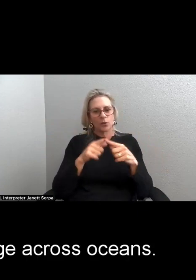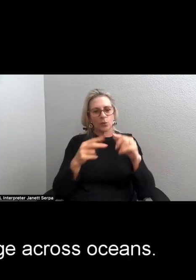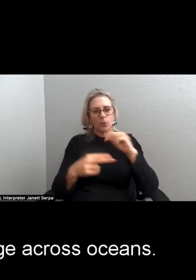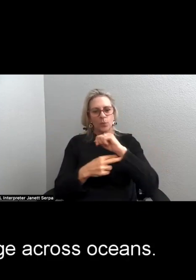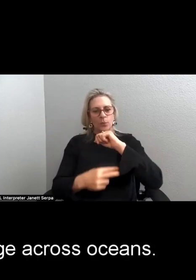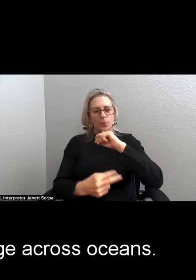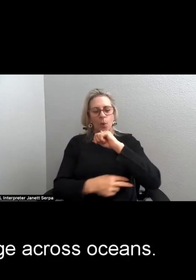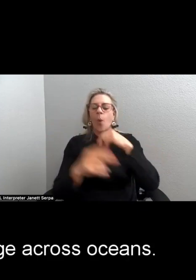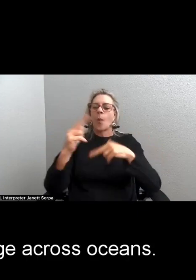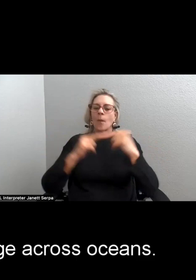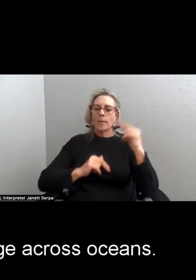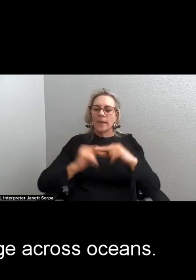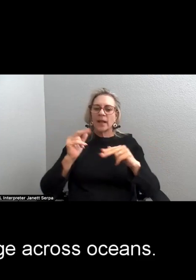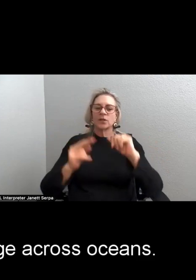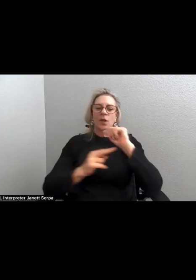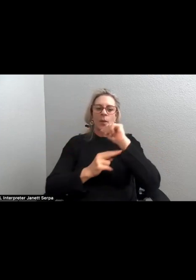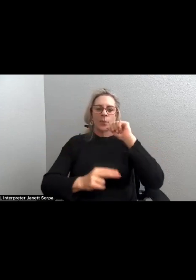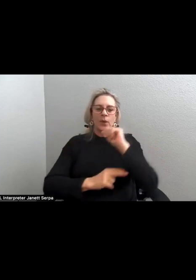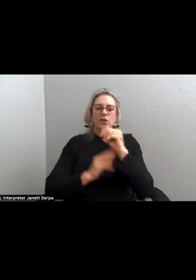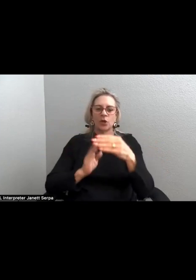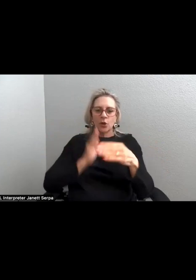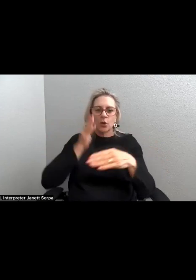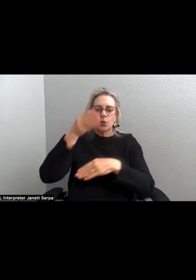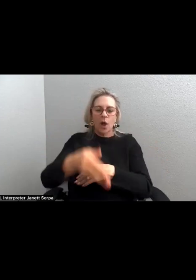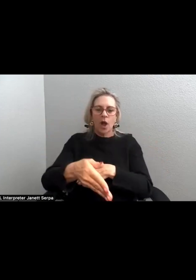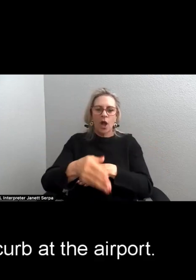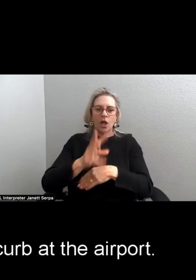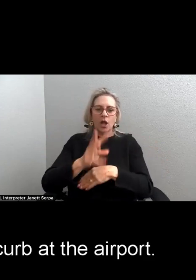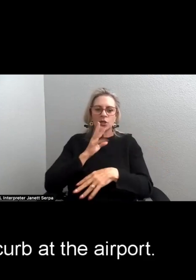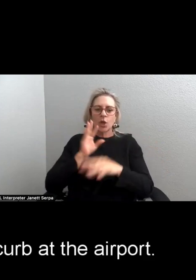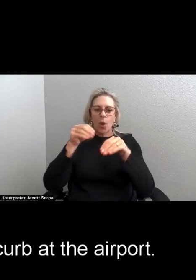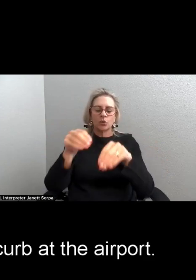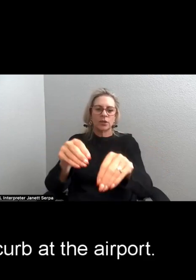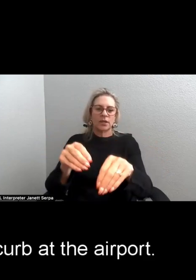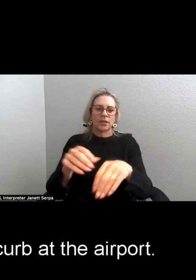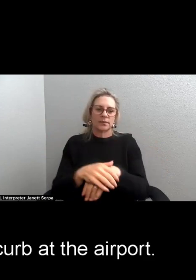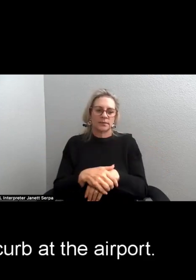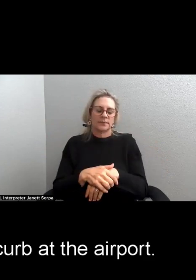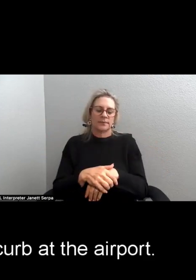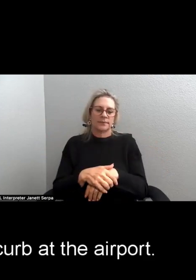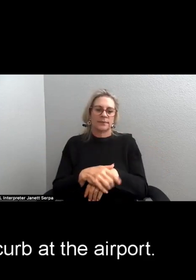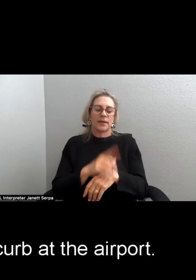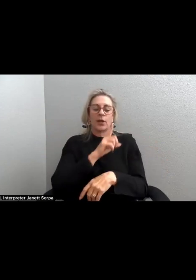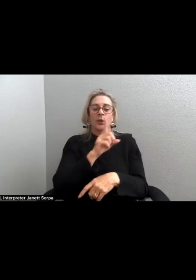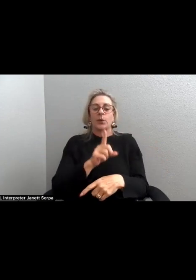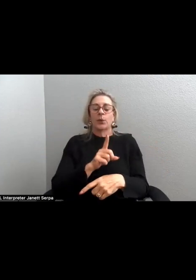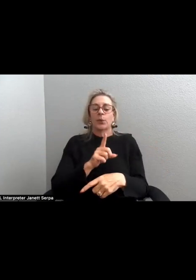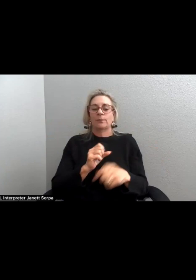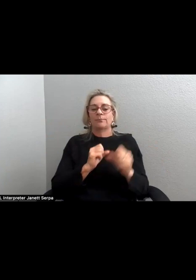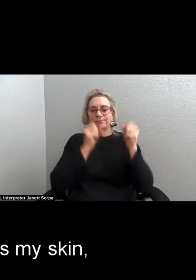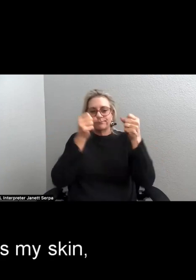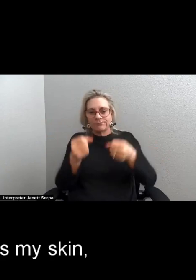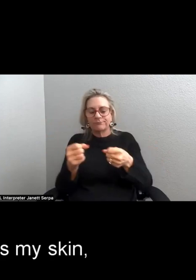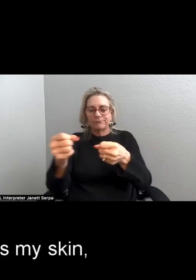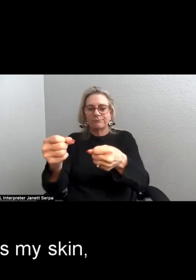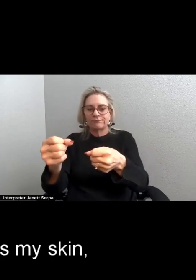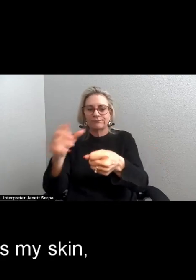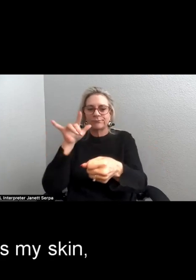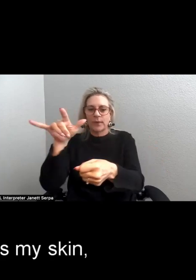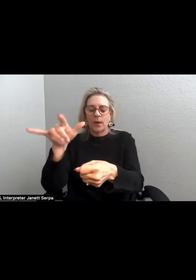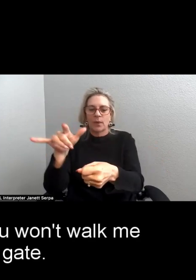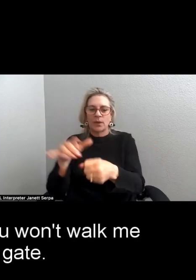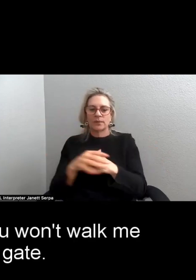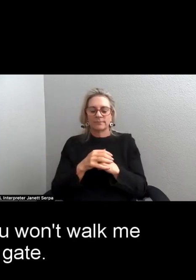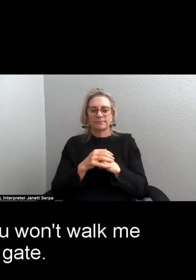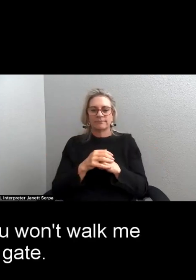build a bridge across oceans. You pull up to the curb at the airport. A chill whips